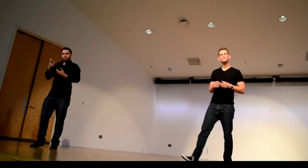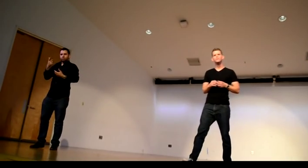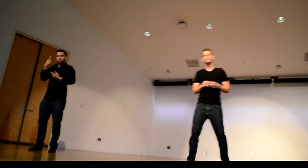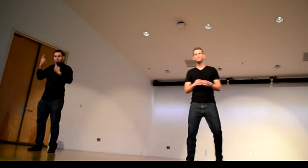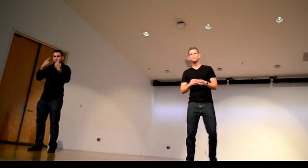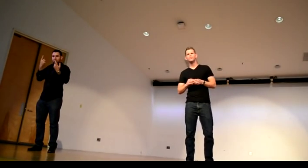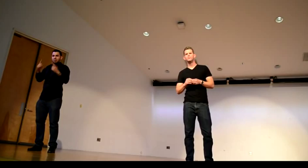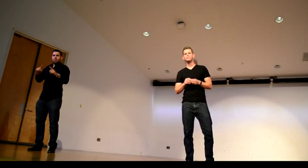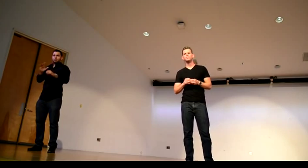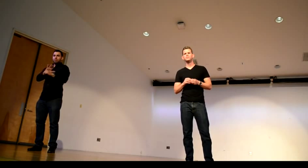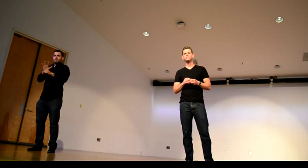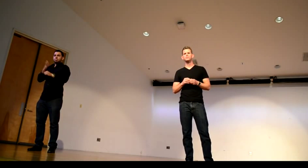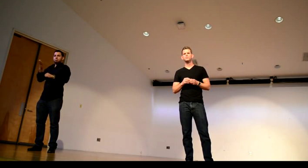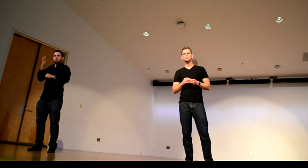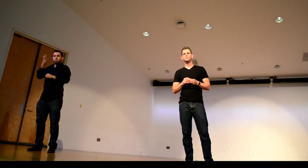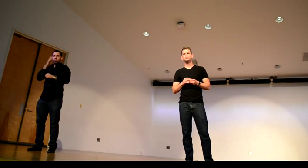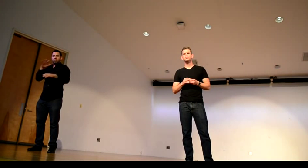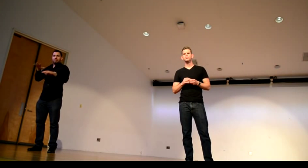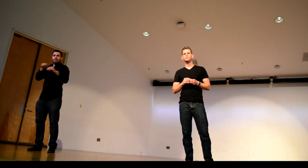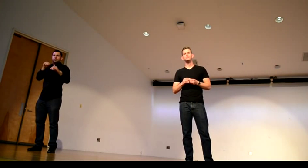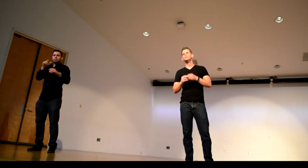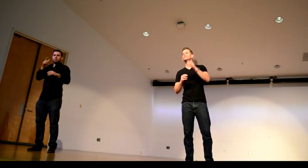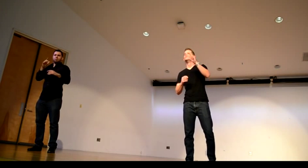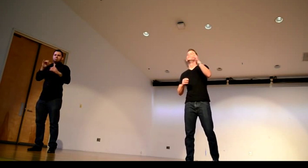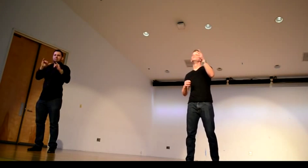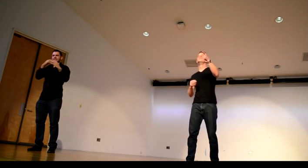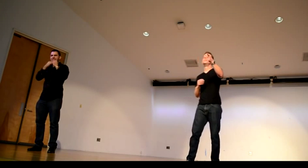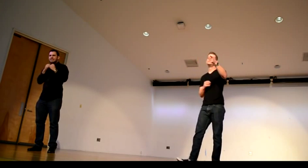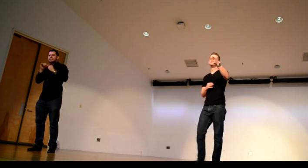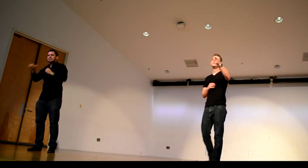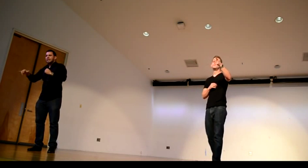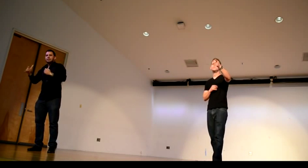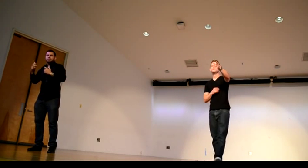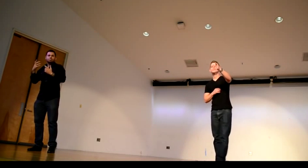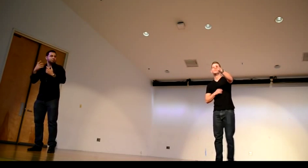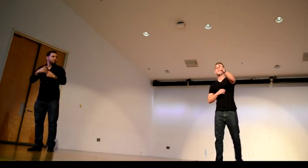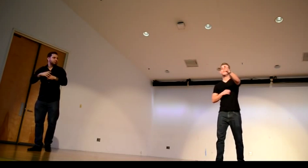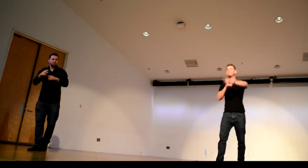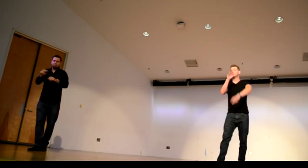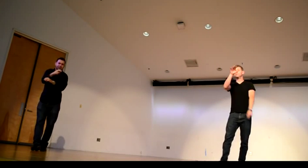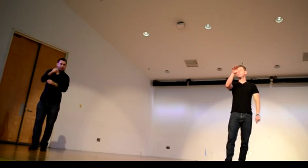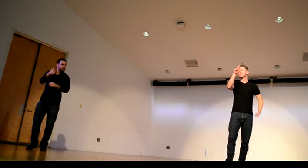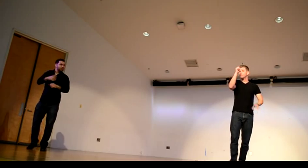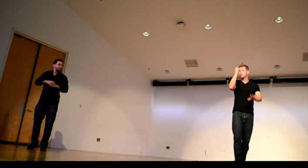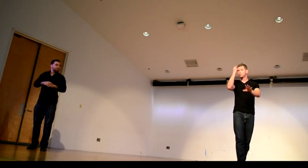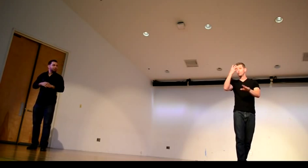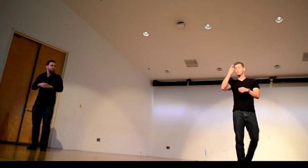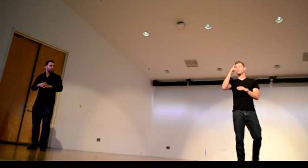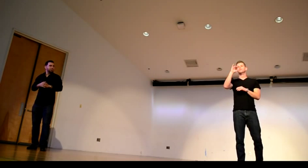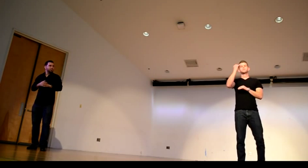Switched at Birth, you know, so if a movie, did you get a movie role, or would you leave